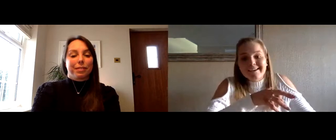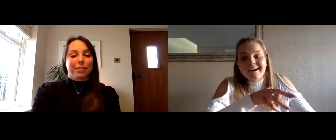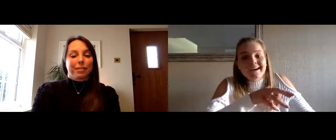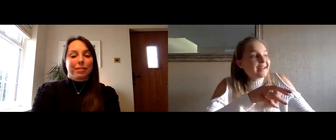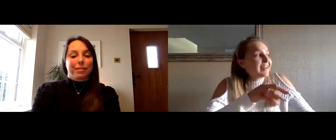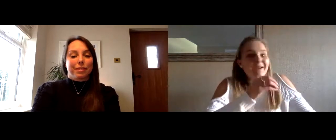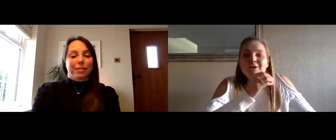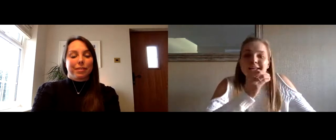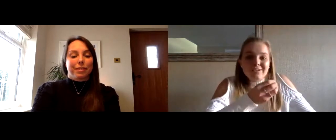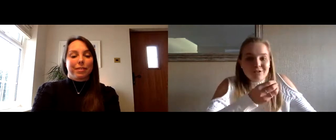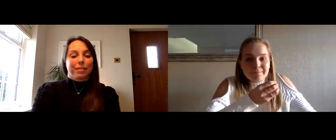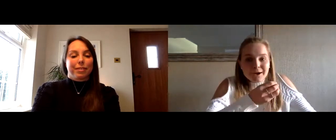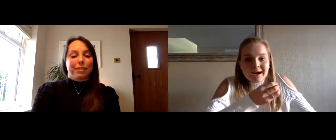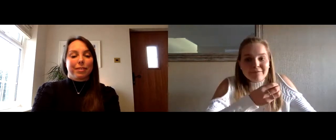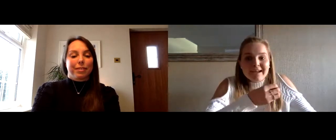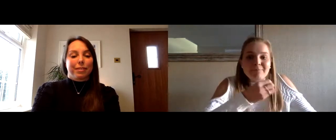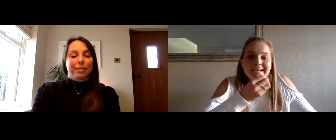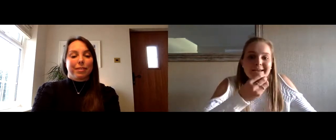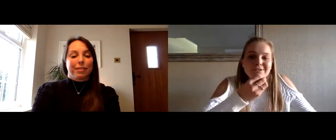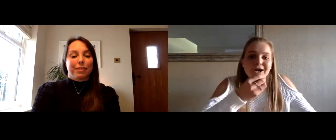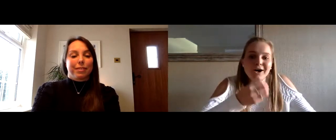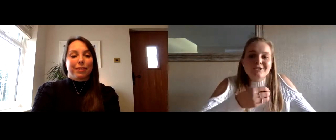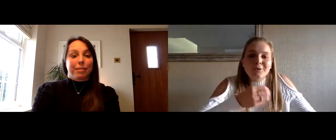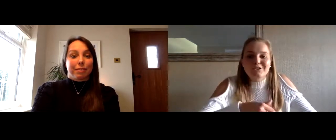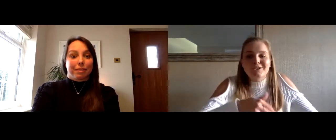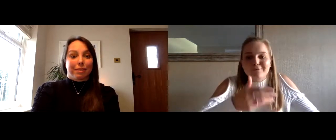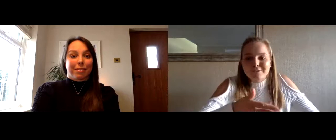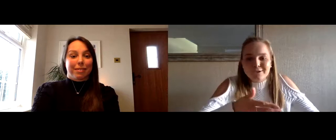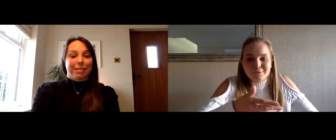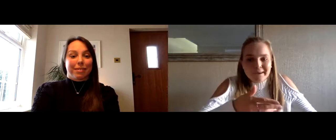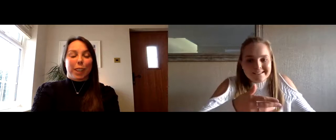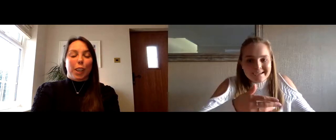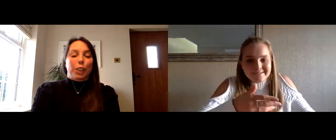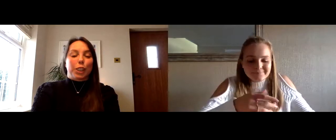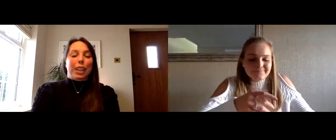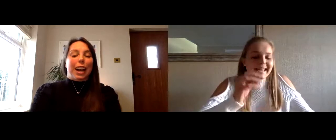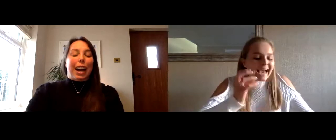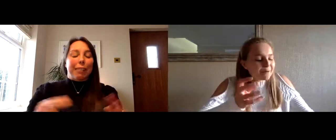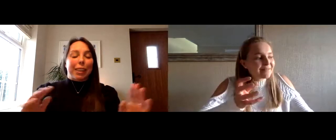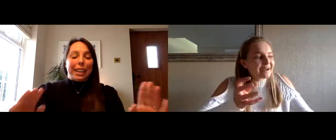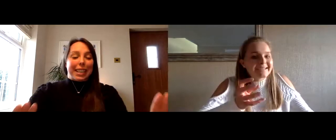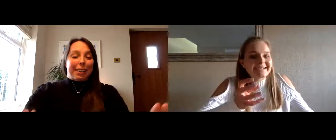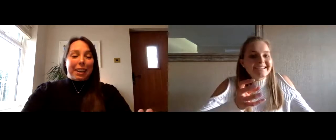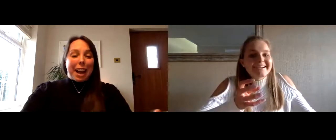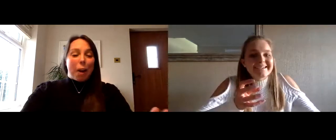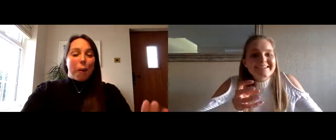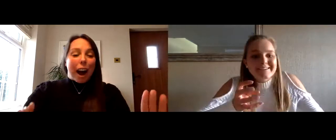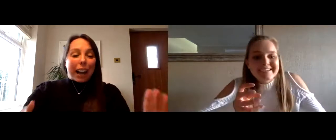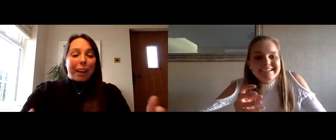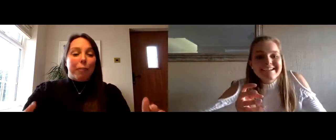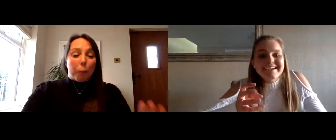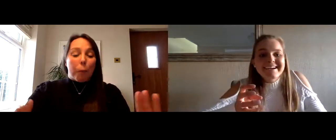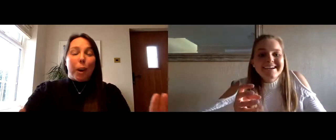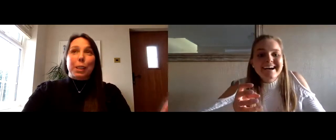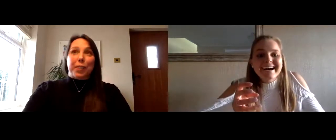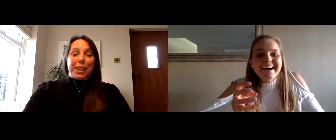cuppa and nata they've been on instagram live and i've been able to ask questions from social media i am going to tell you now i